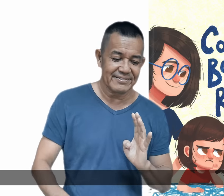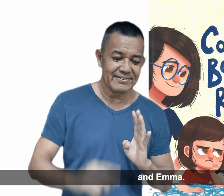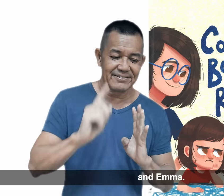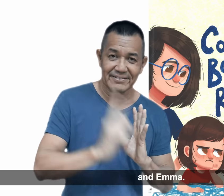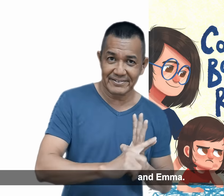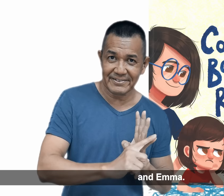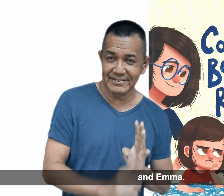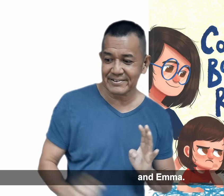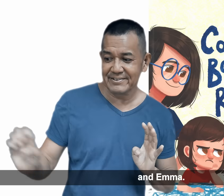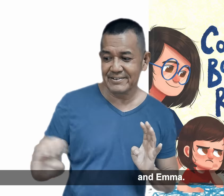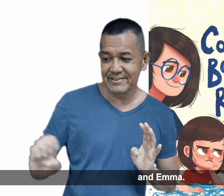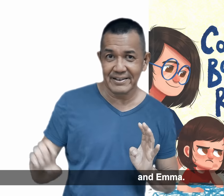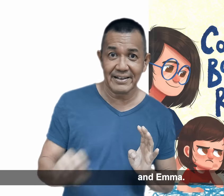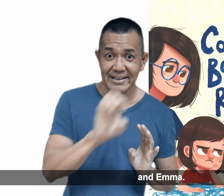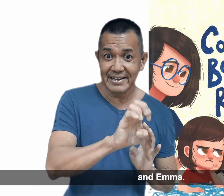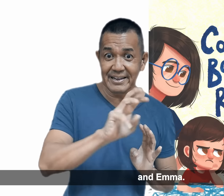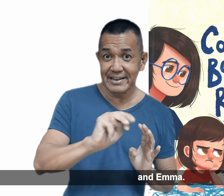and Emma.